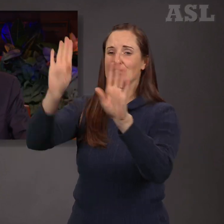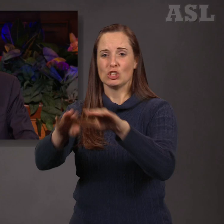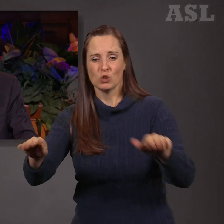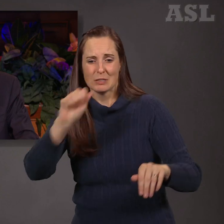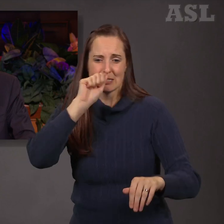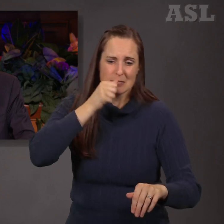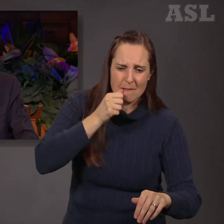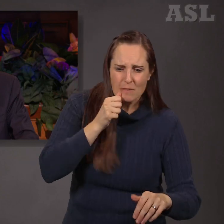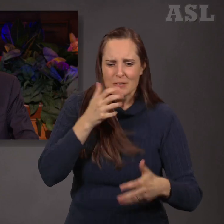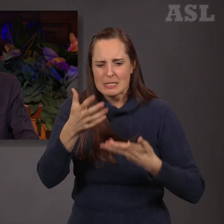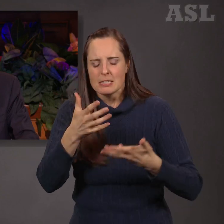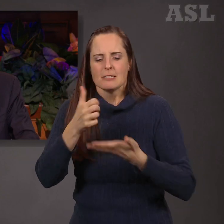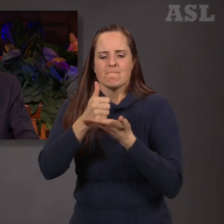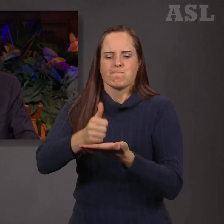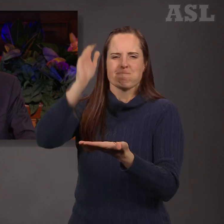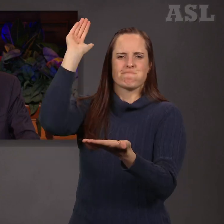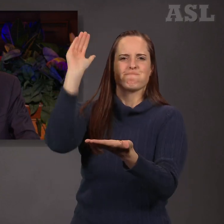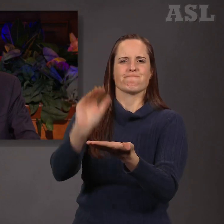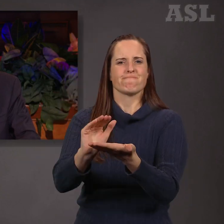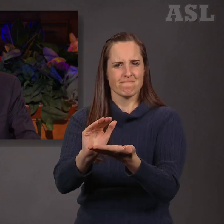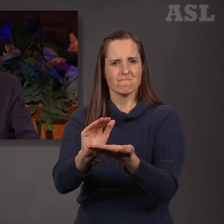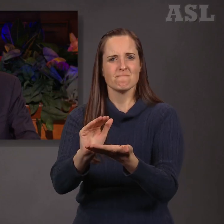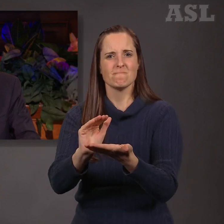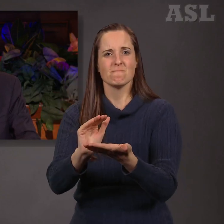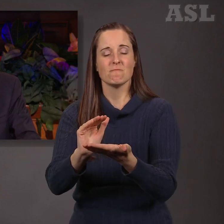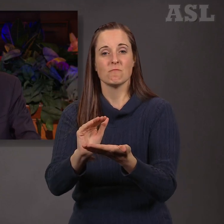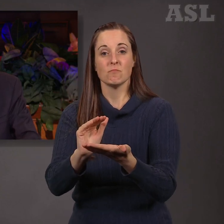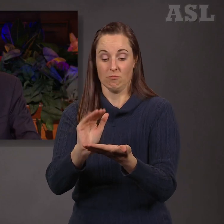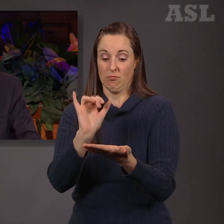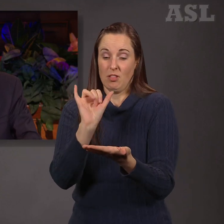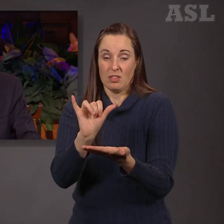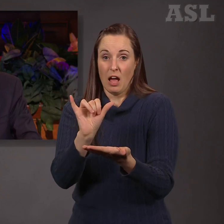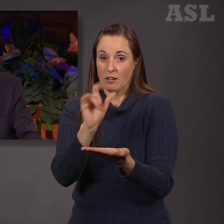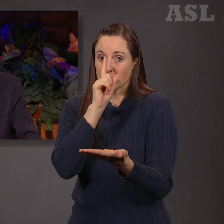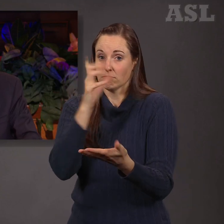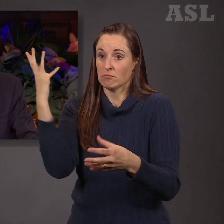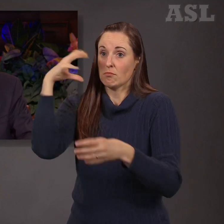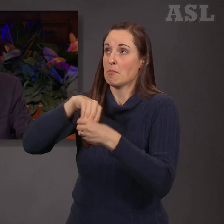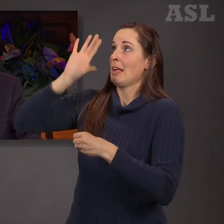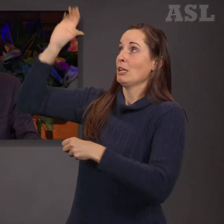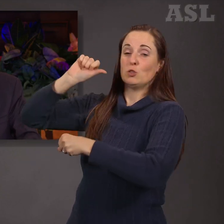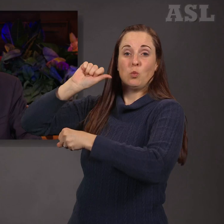All of this is part of God's work for His children.